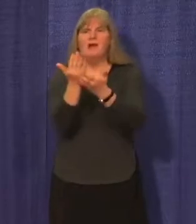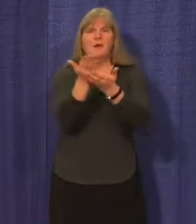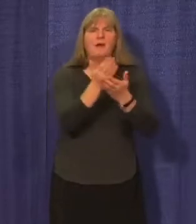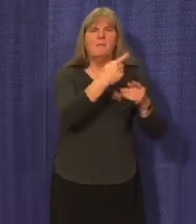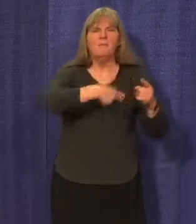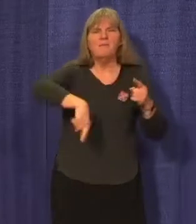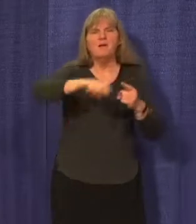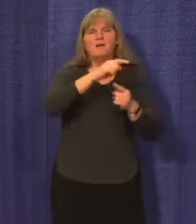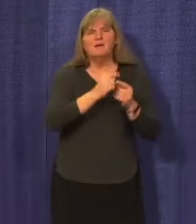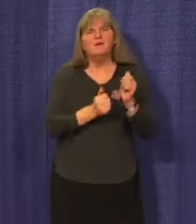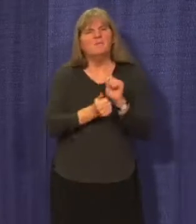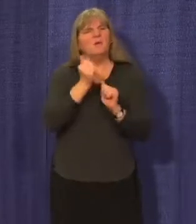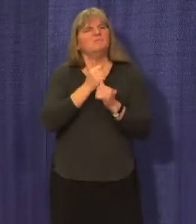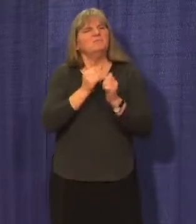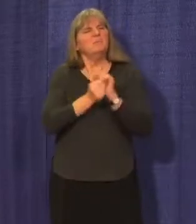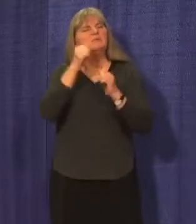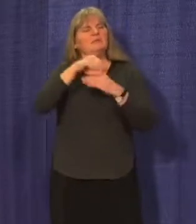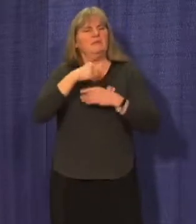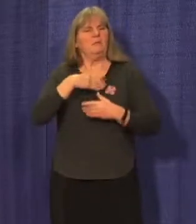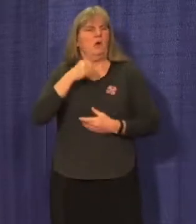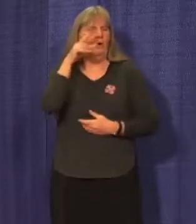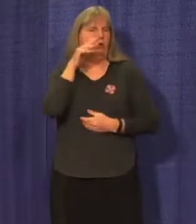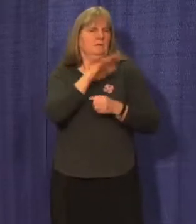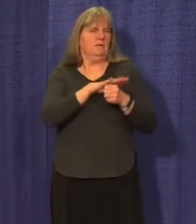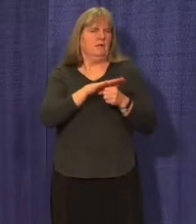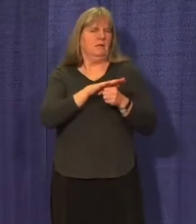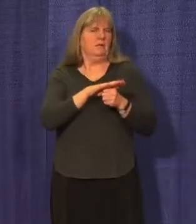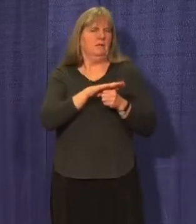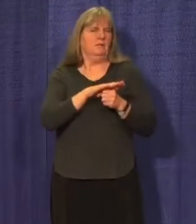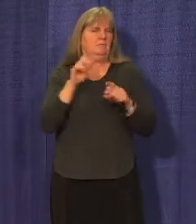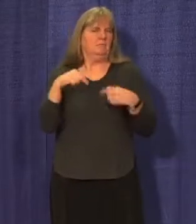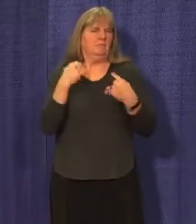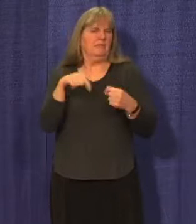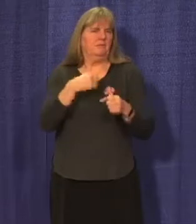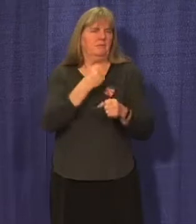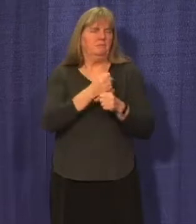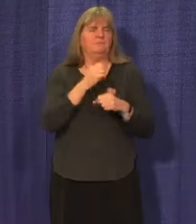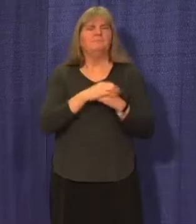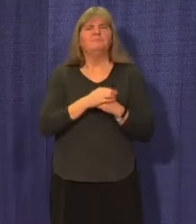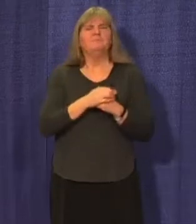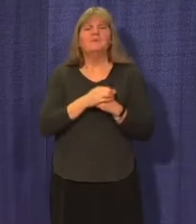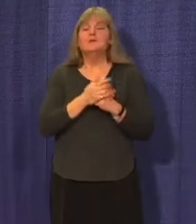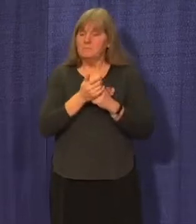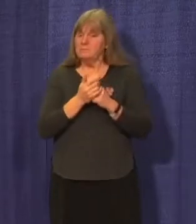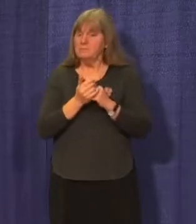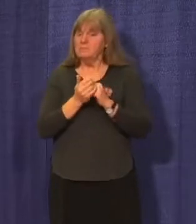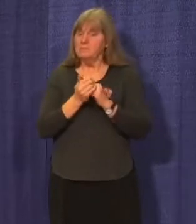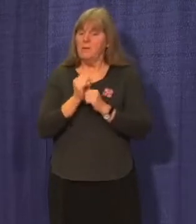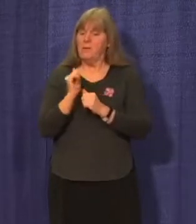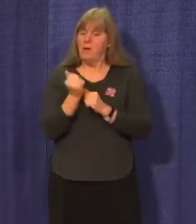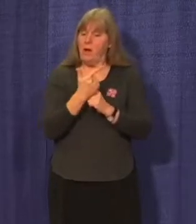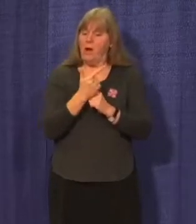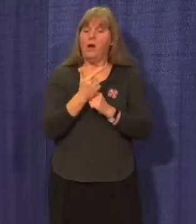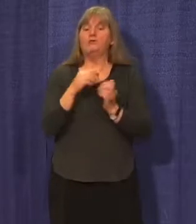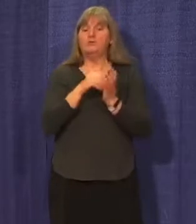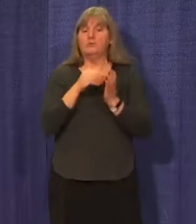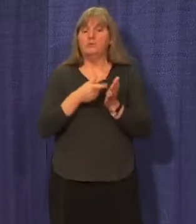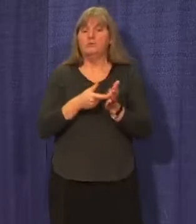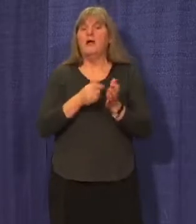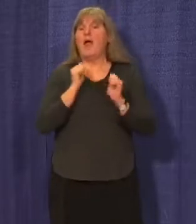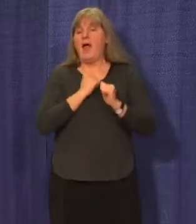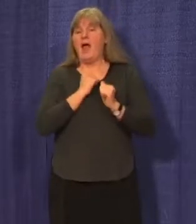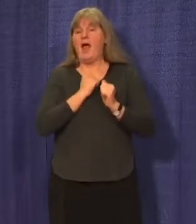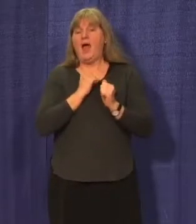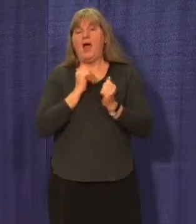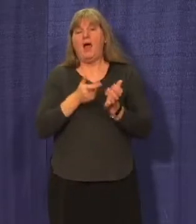mostly in the Whitehorse, during this school year. While we have been able to accommodate all of our eligible students